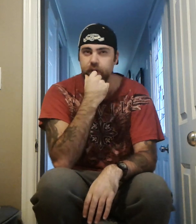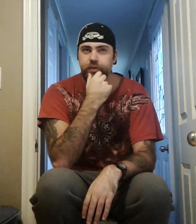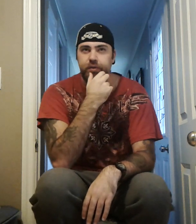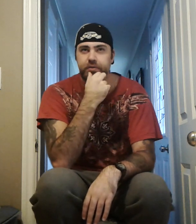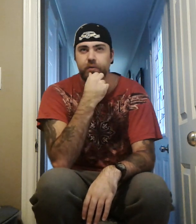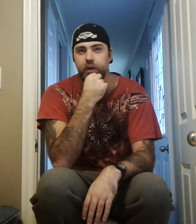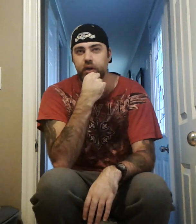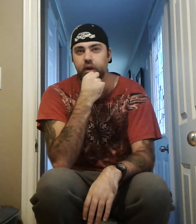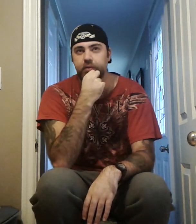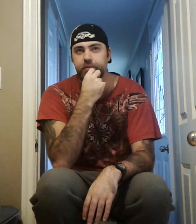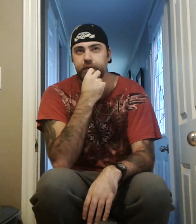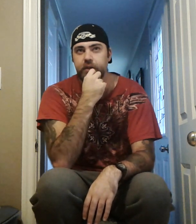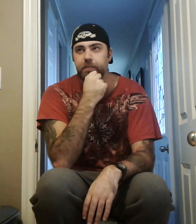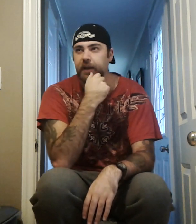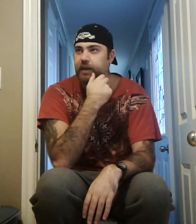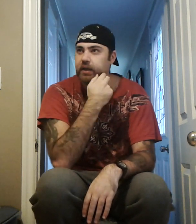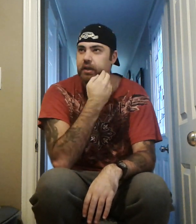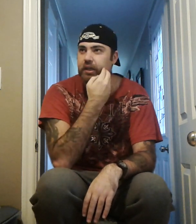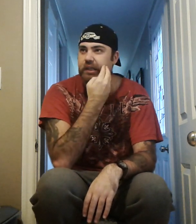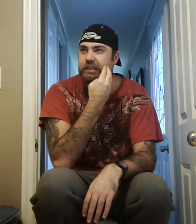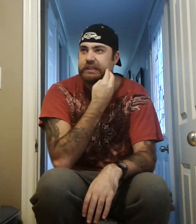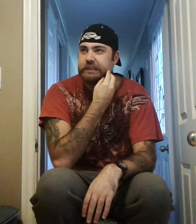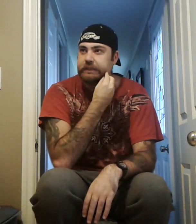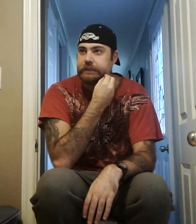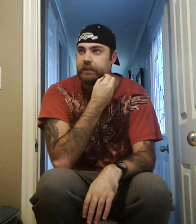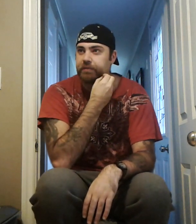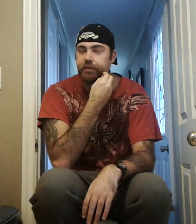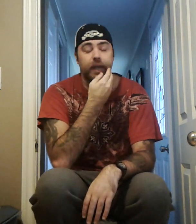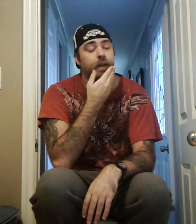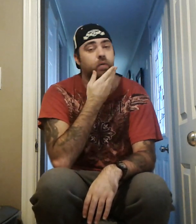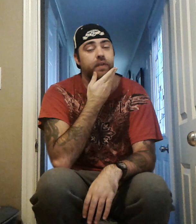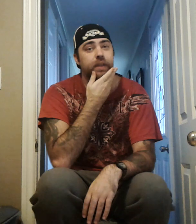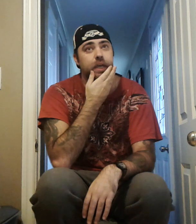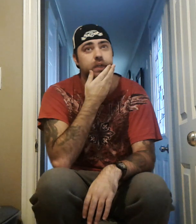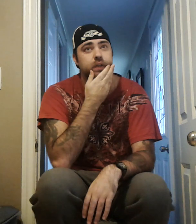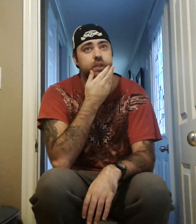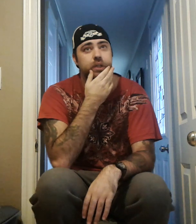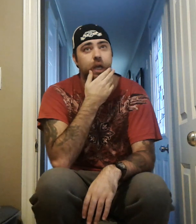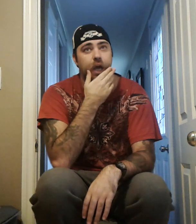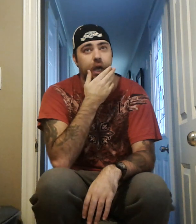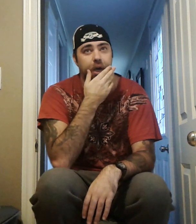so it was quite hard for me to pick for that one there, um,